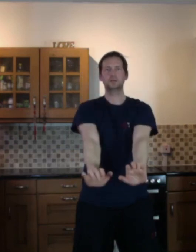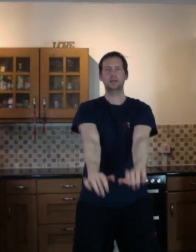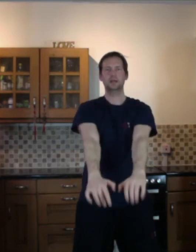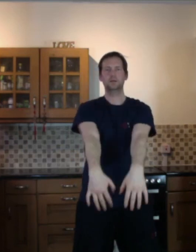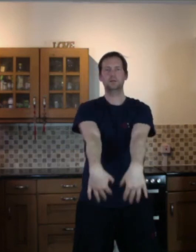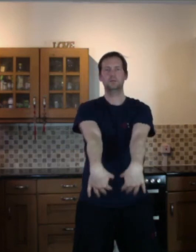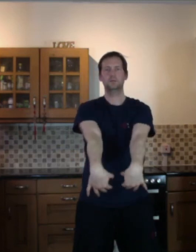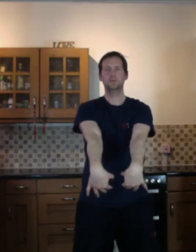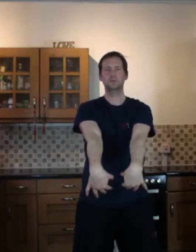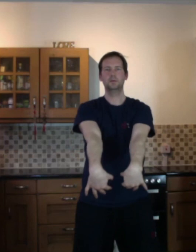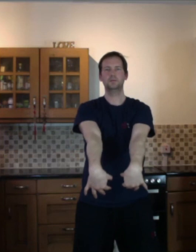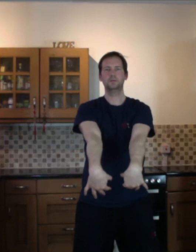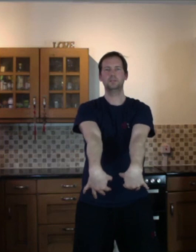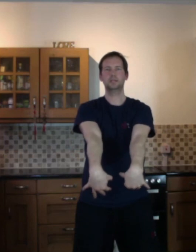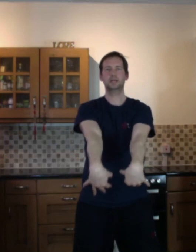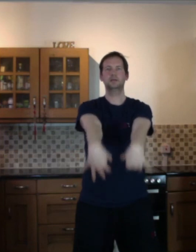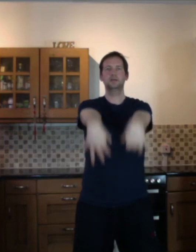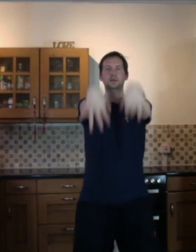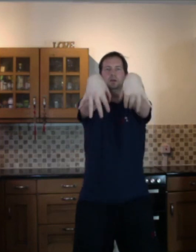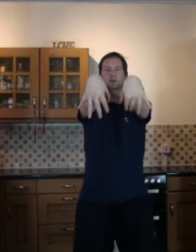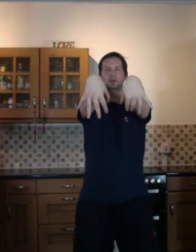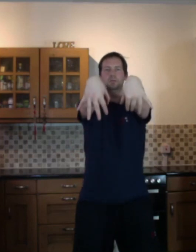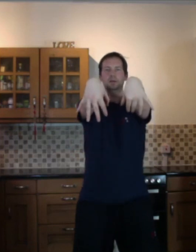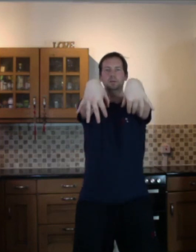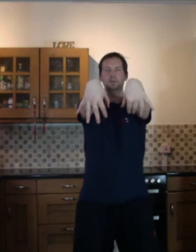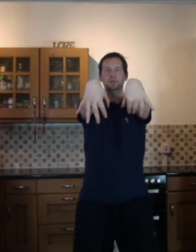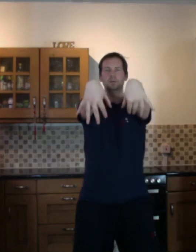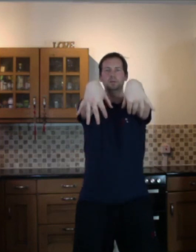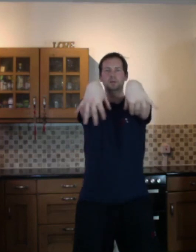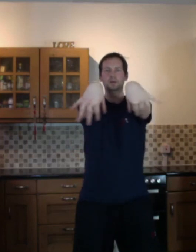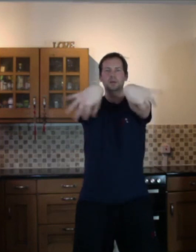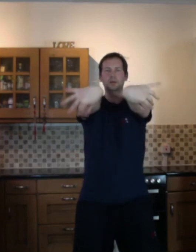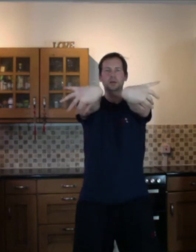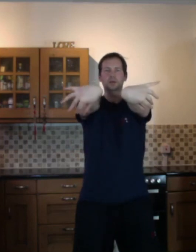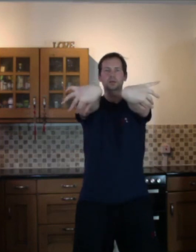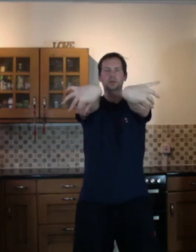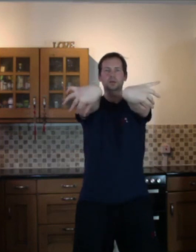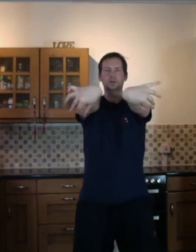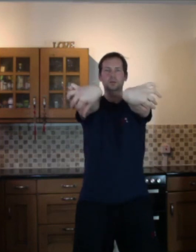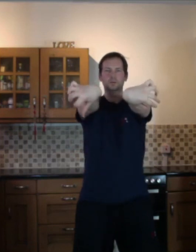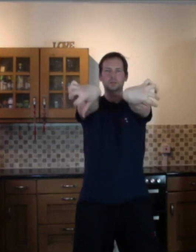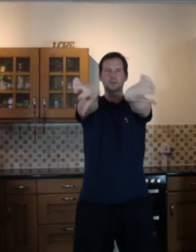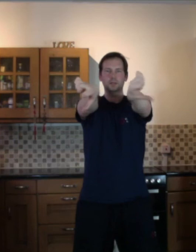down. Bend from the wrist again. Back up. Circle and wrist stretch.